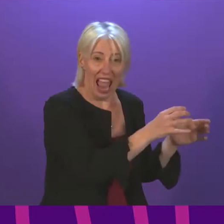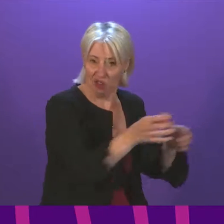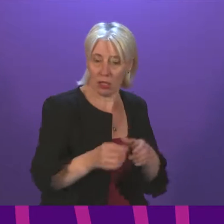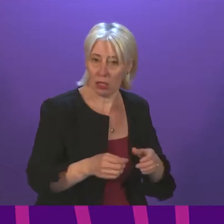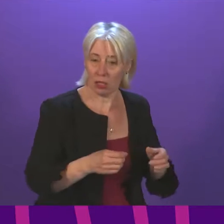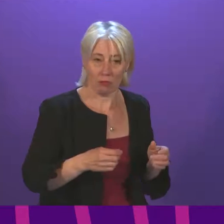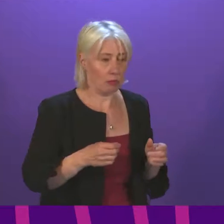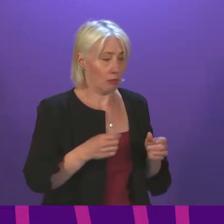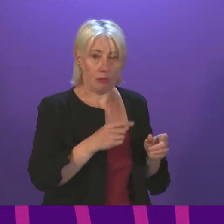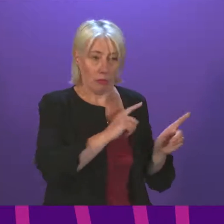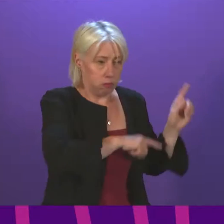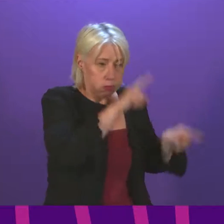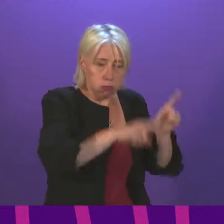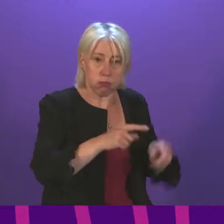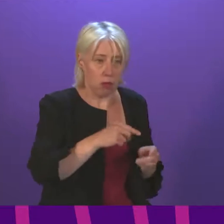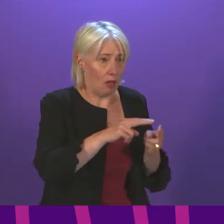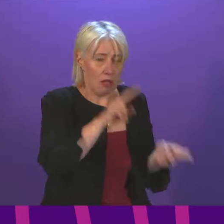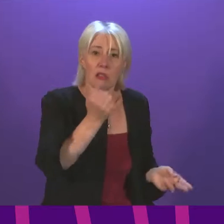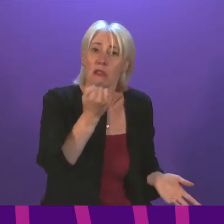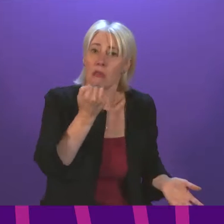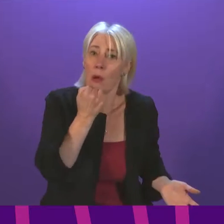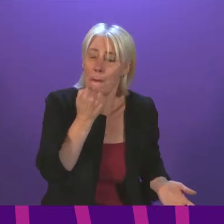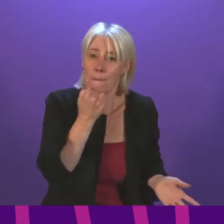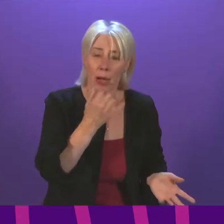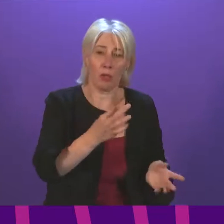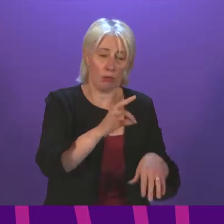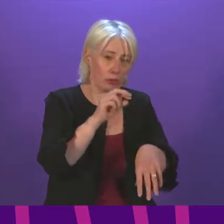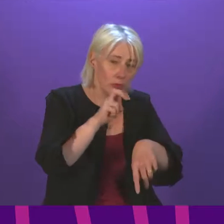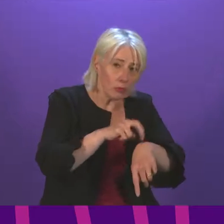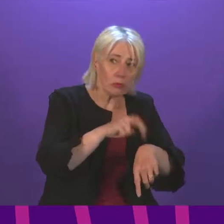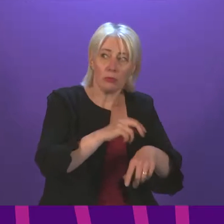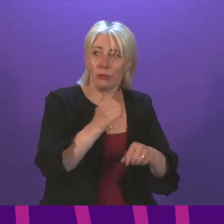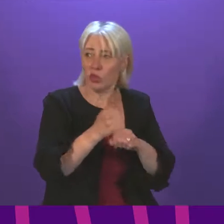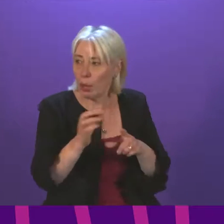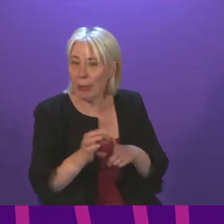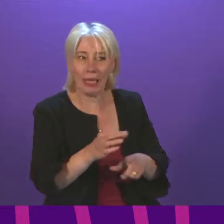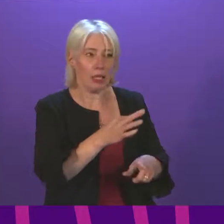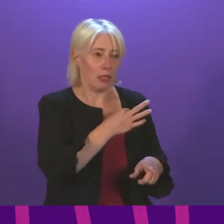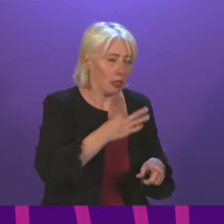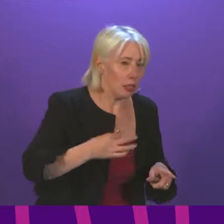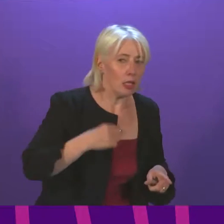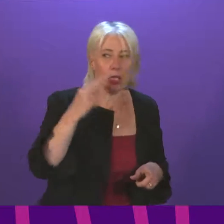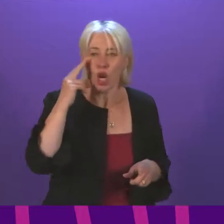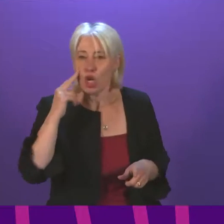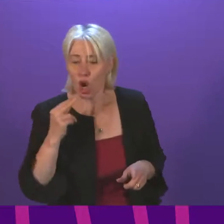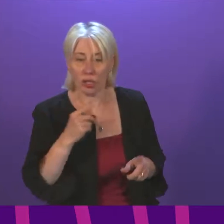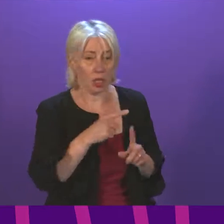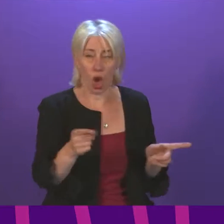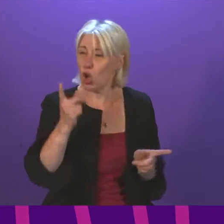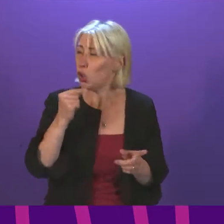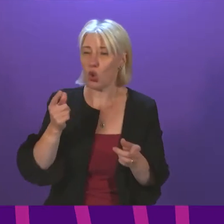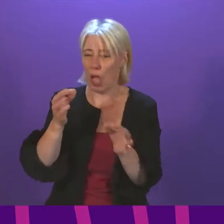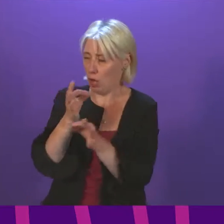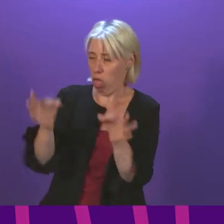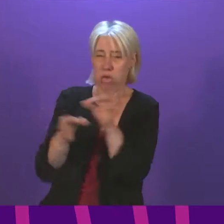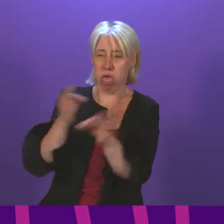Obstetrics and gynaecologist consultants up over 36%. GPs up over 10%. So, Ms Webber can try all the spin in the world. It